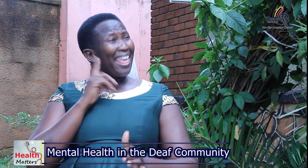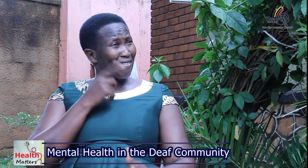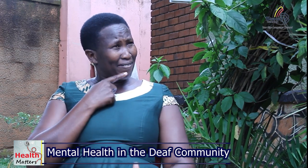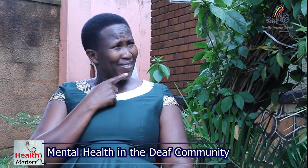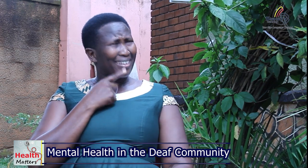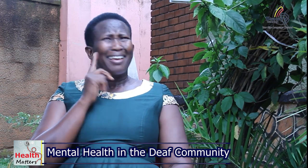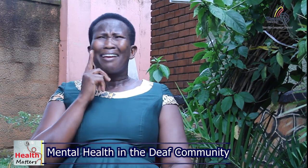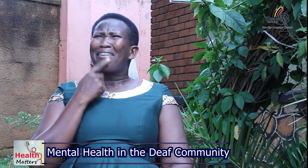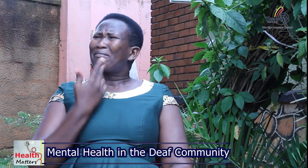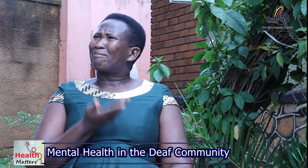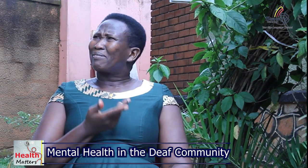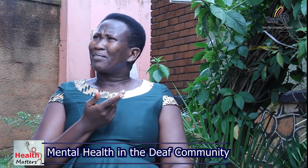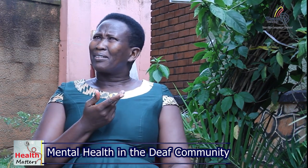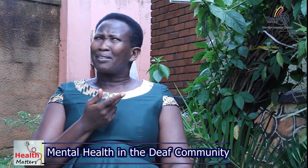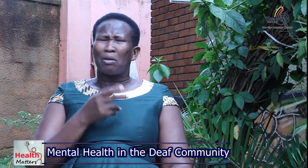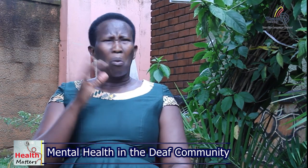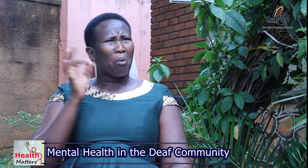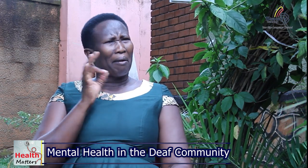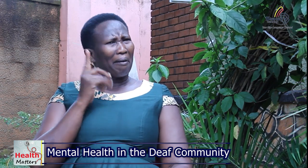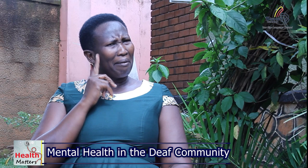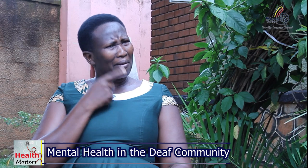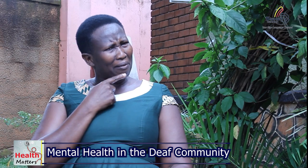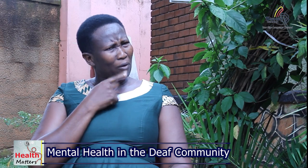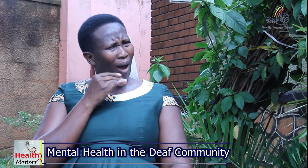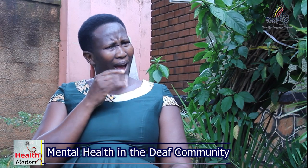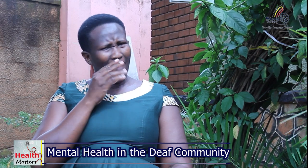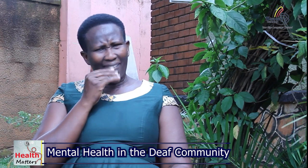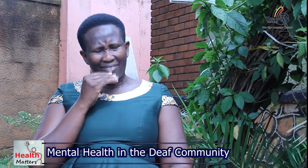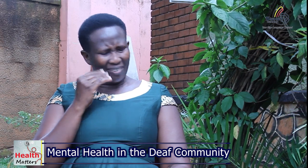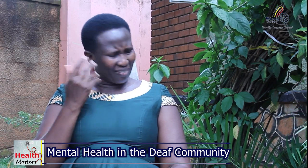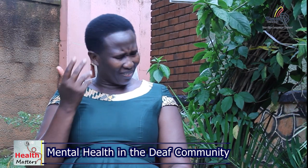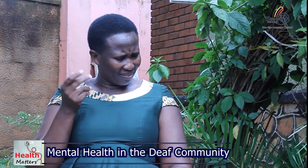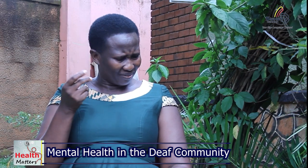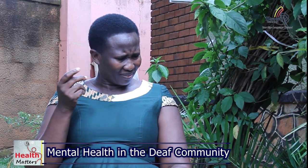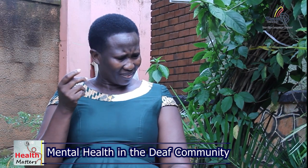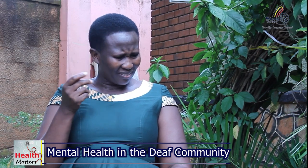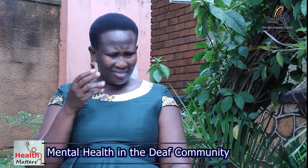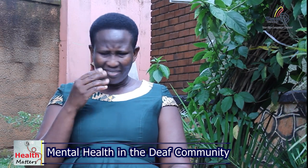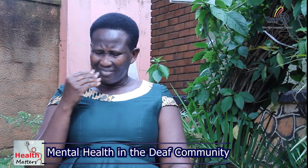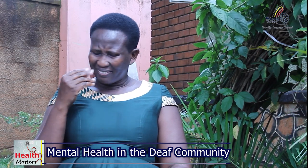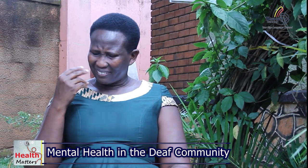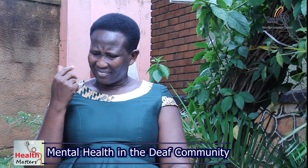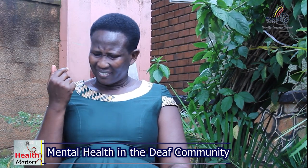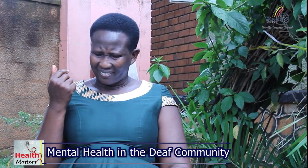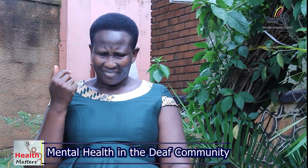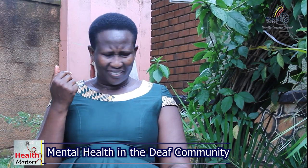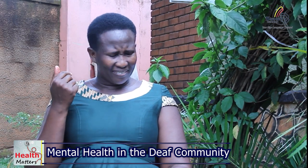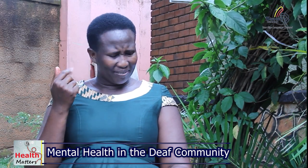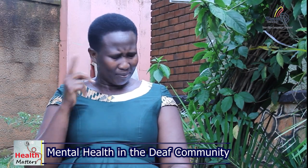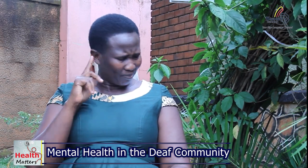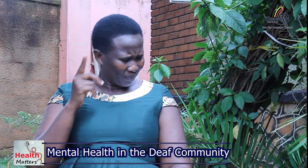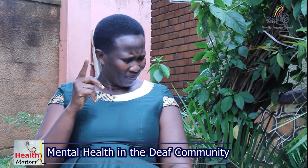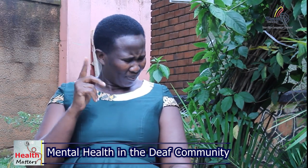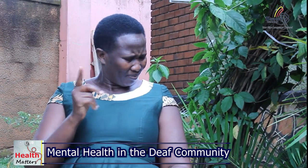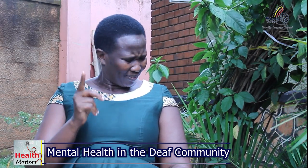the deaf person person is deaf but you see a person talking alone alone moving